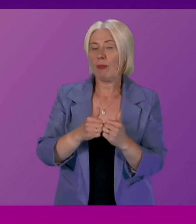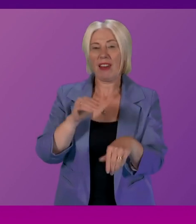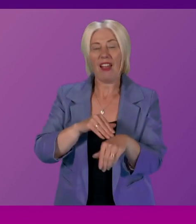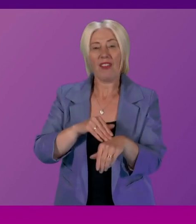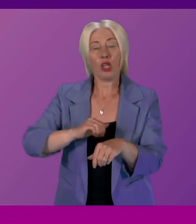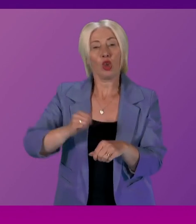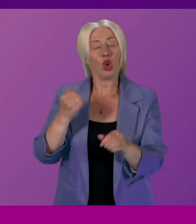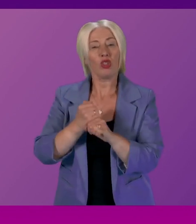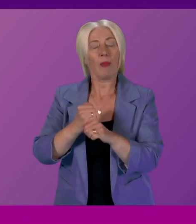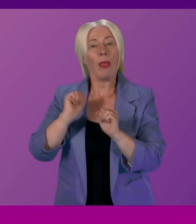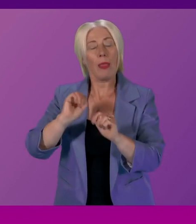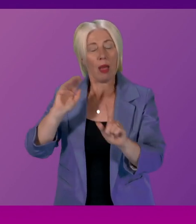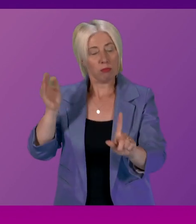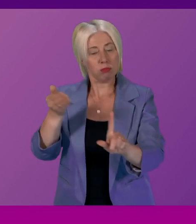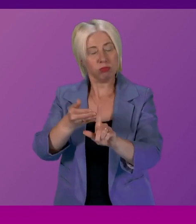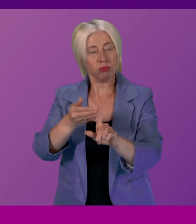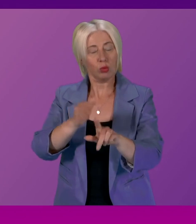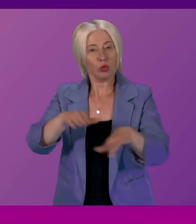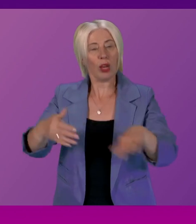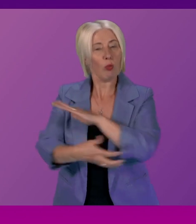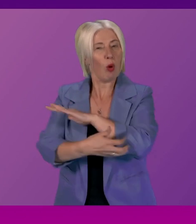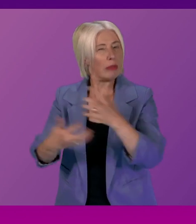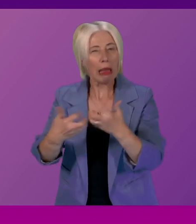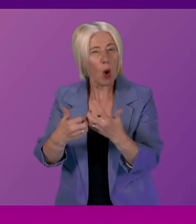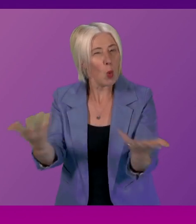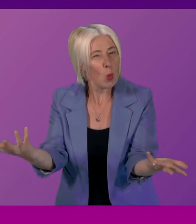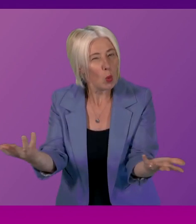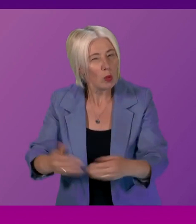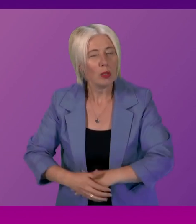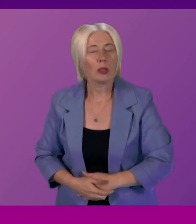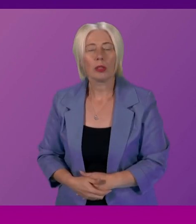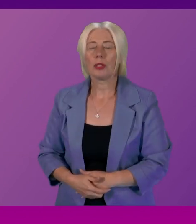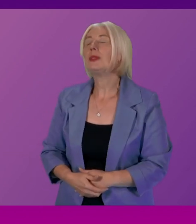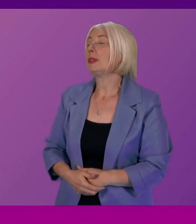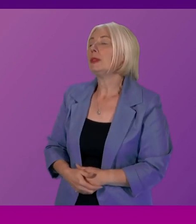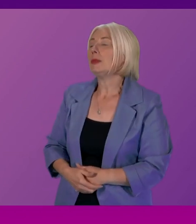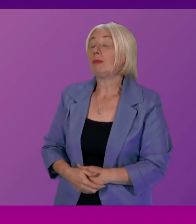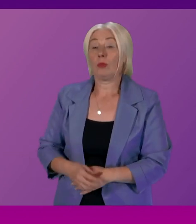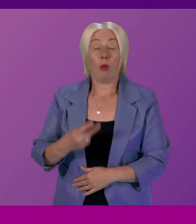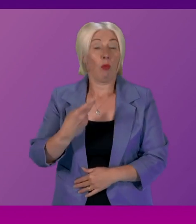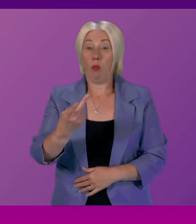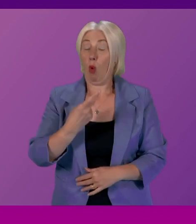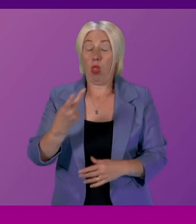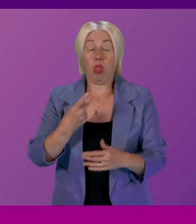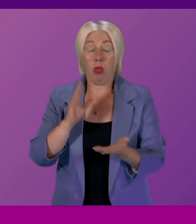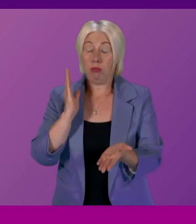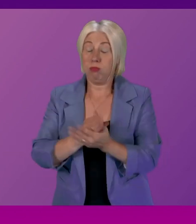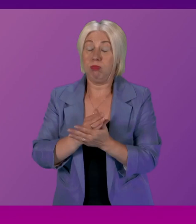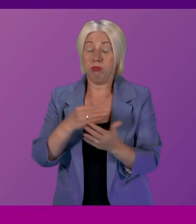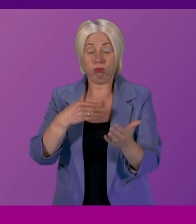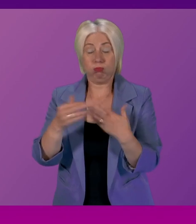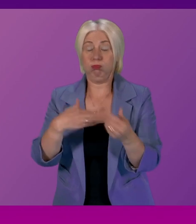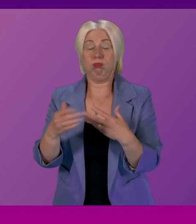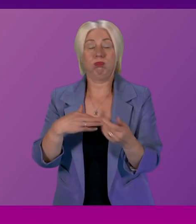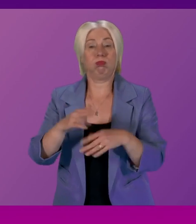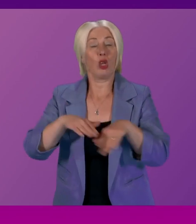Government's approach to tackling child poverty? I think ultimately we both have a shared endeavour to tackle child poverty and